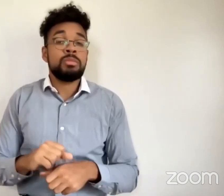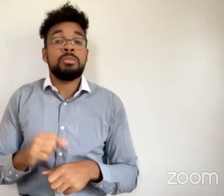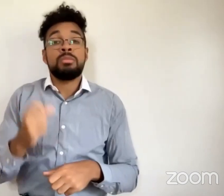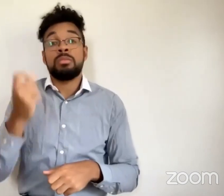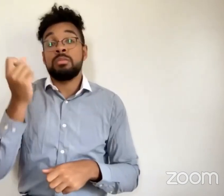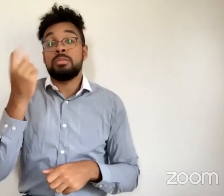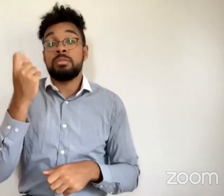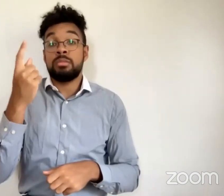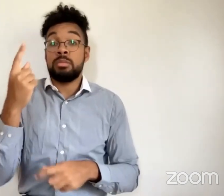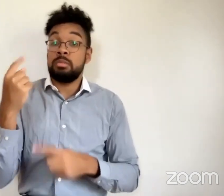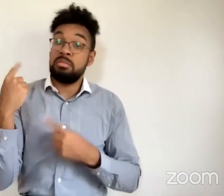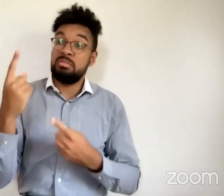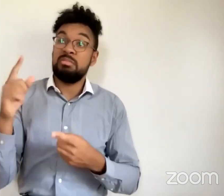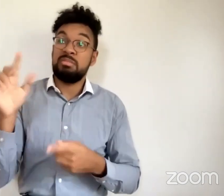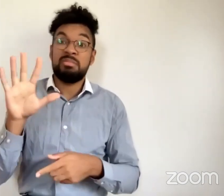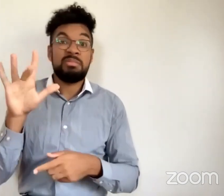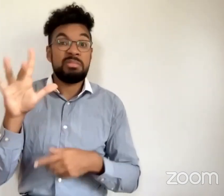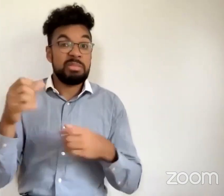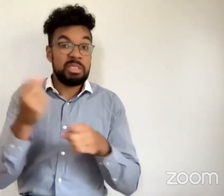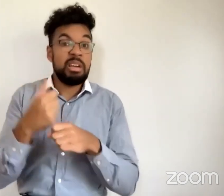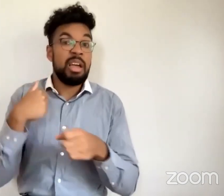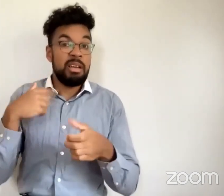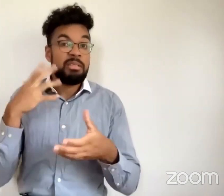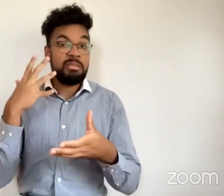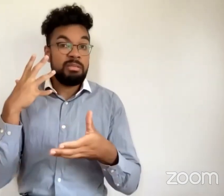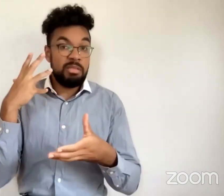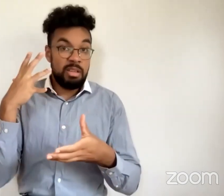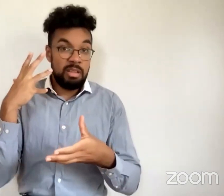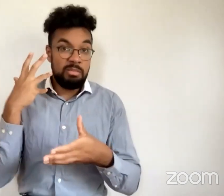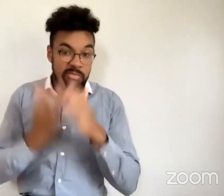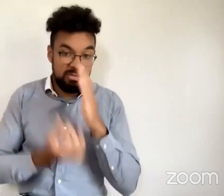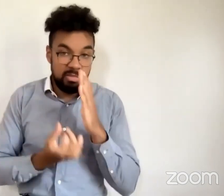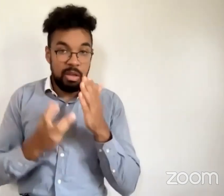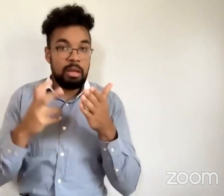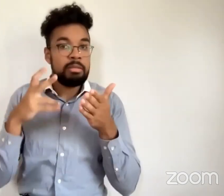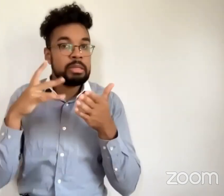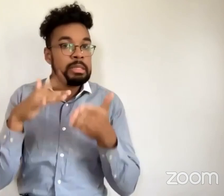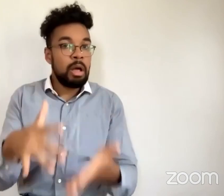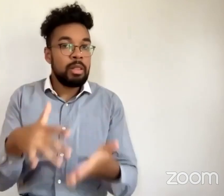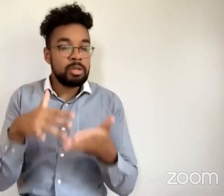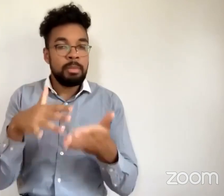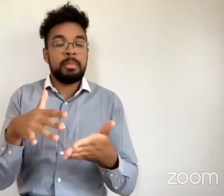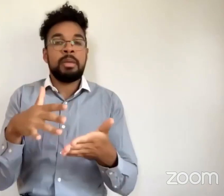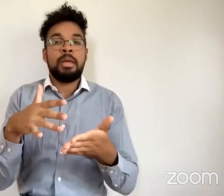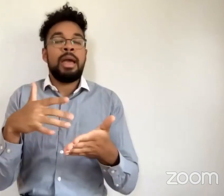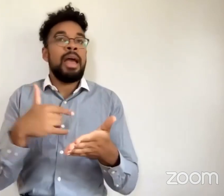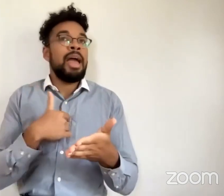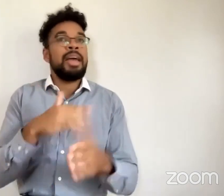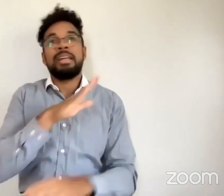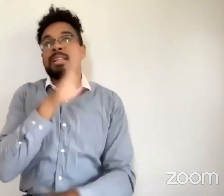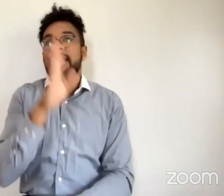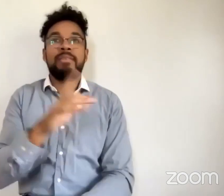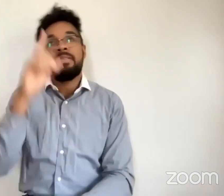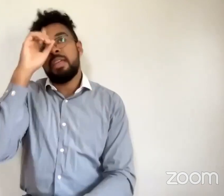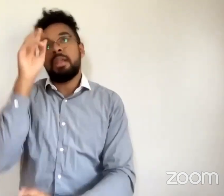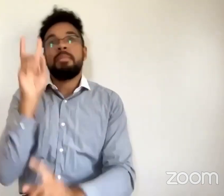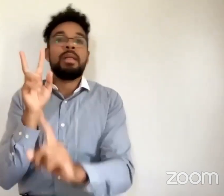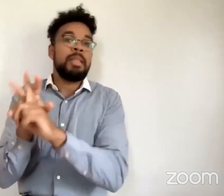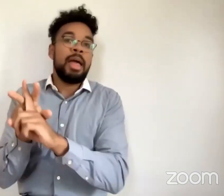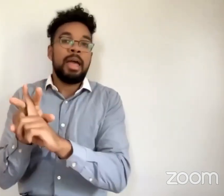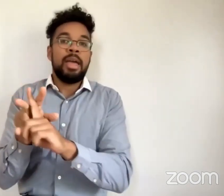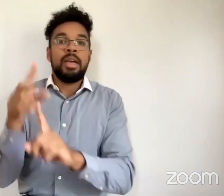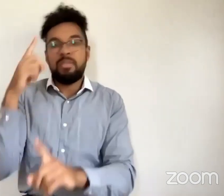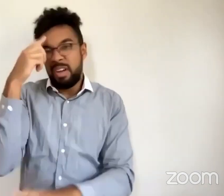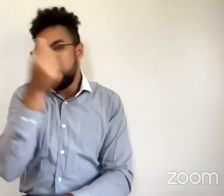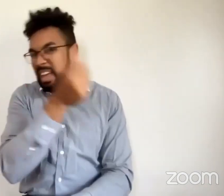for the past 25 years even thought about applying to any institution that has any